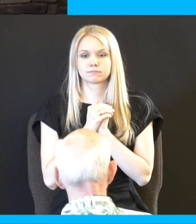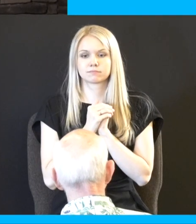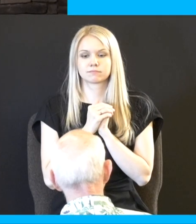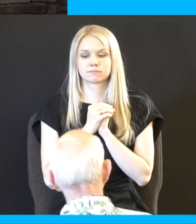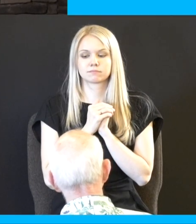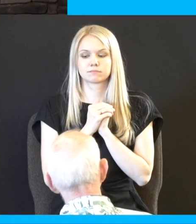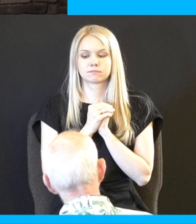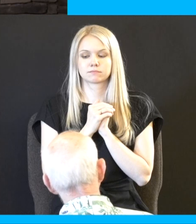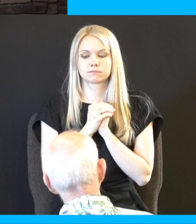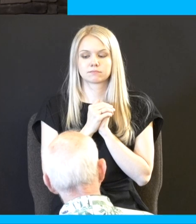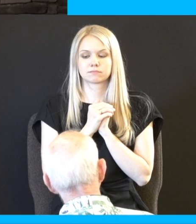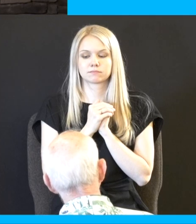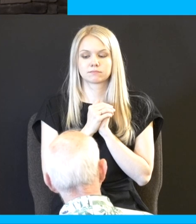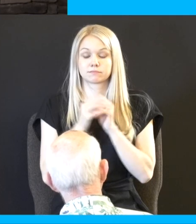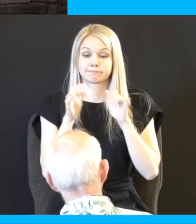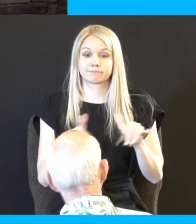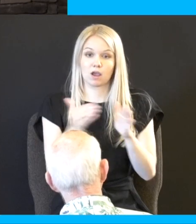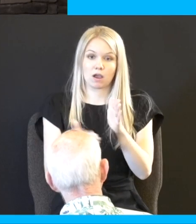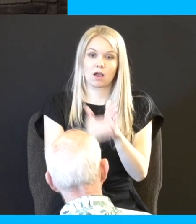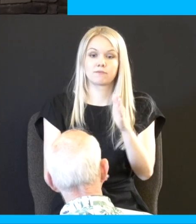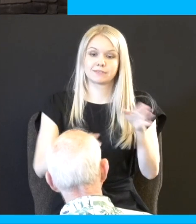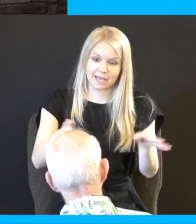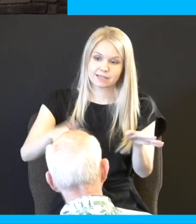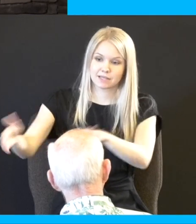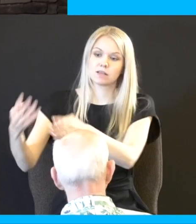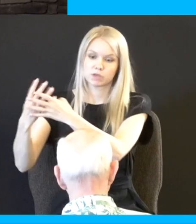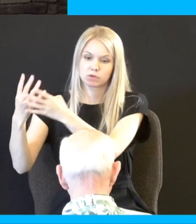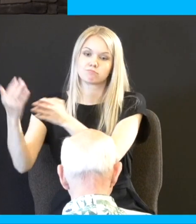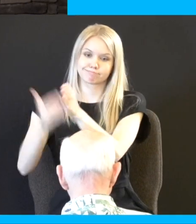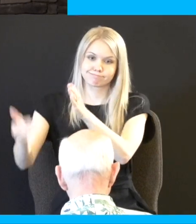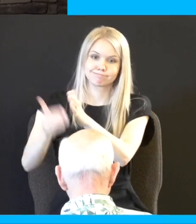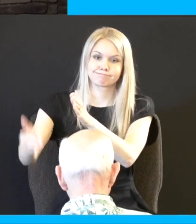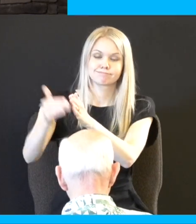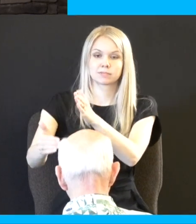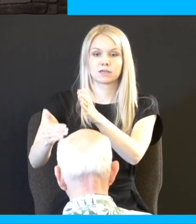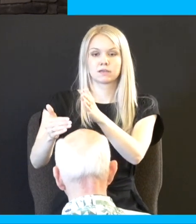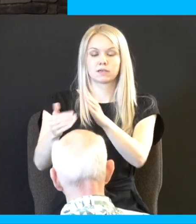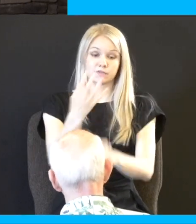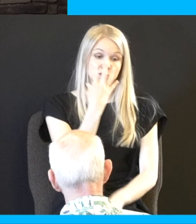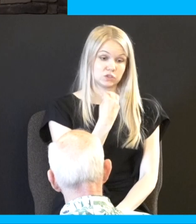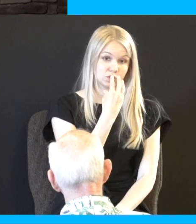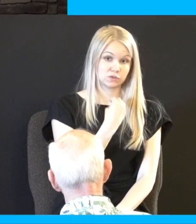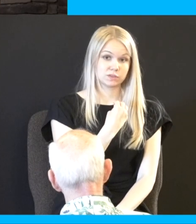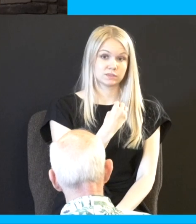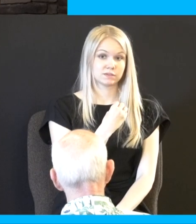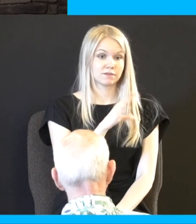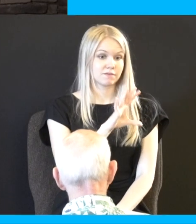and prisons more frequent deaths often here's his record verse 24 of the Jews five times received I